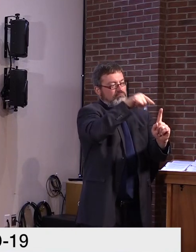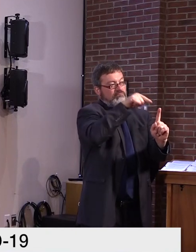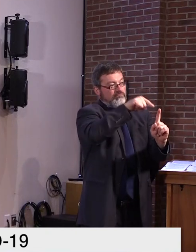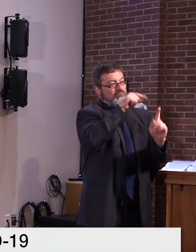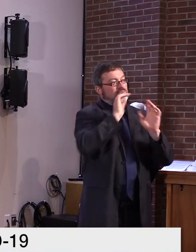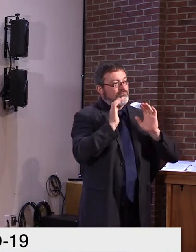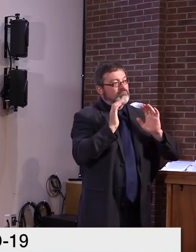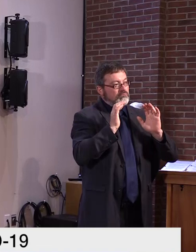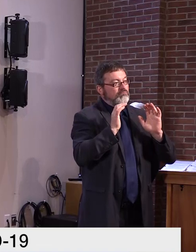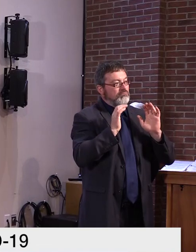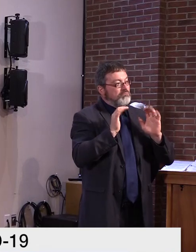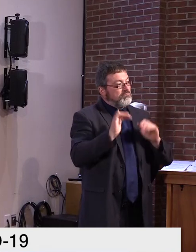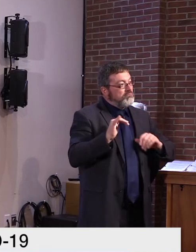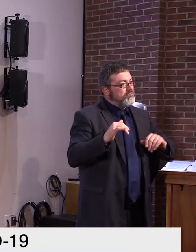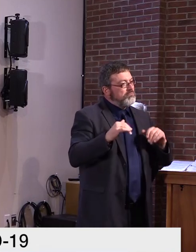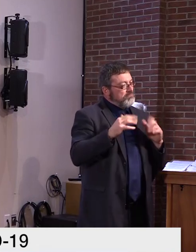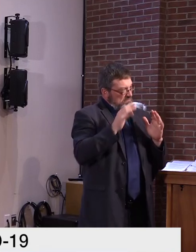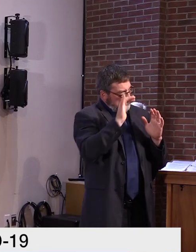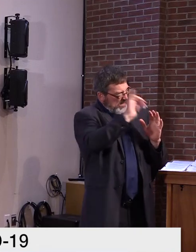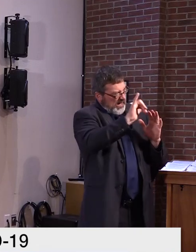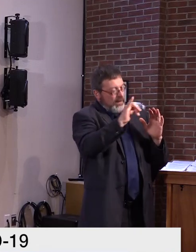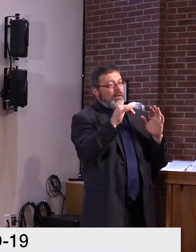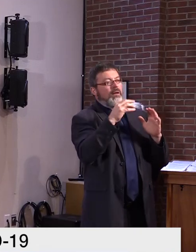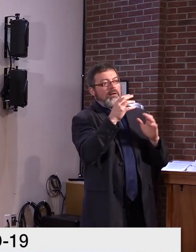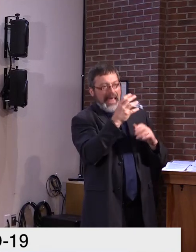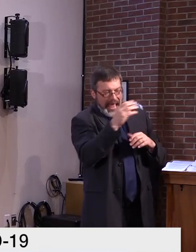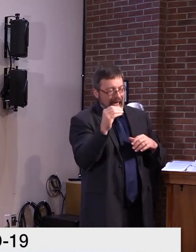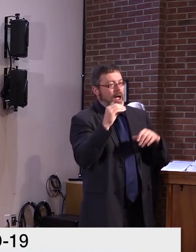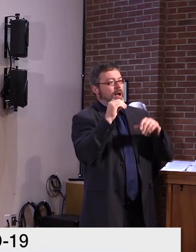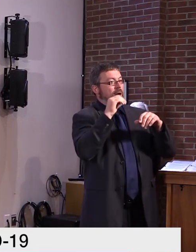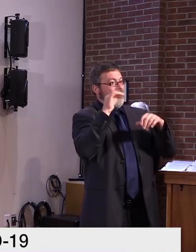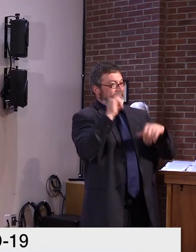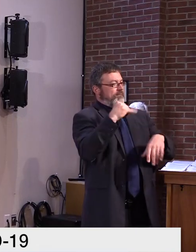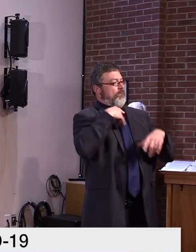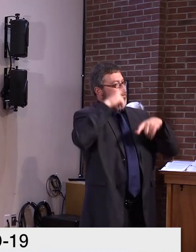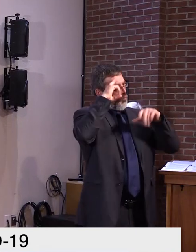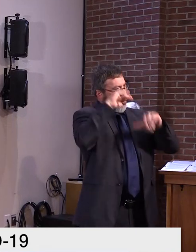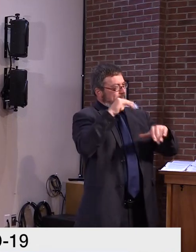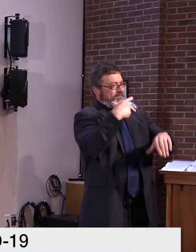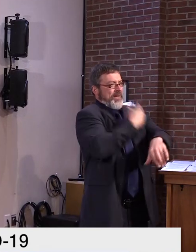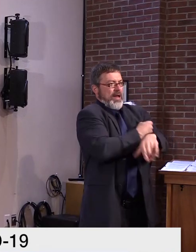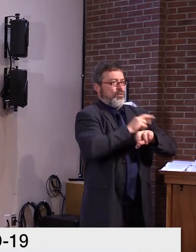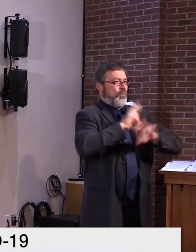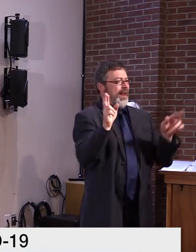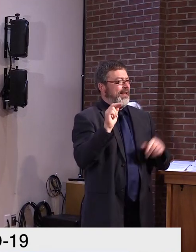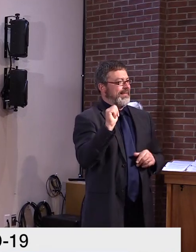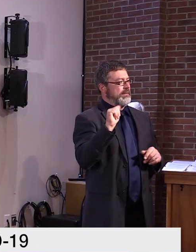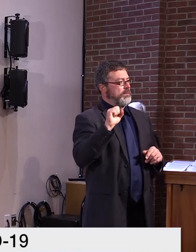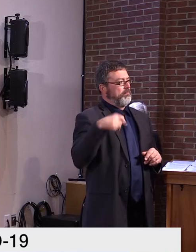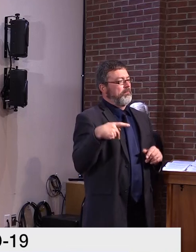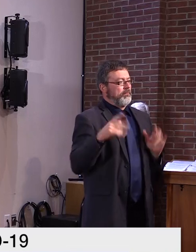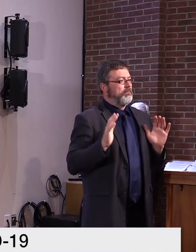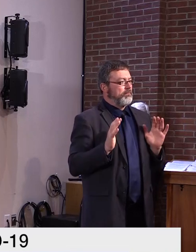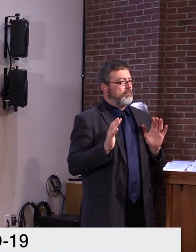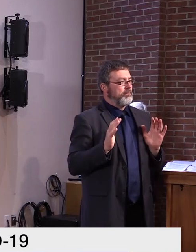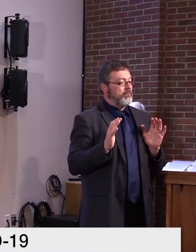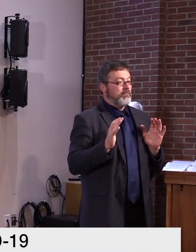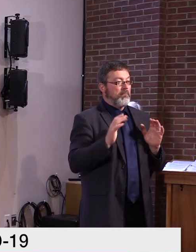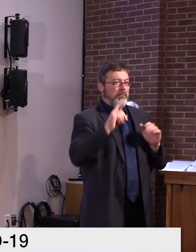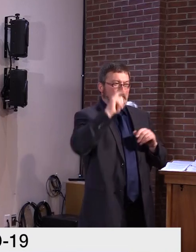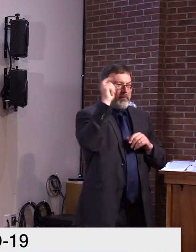season. Keep those masks on, keep a six foot distance, avoid crowded spaces,